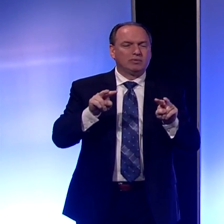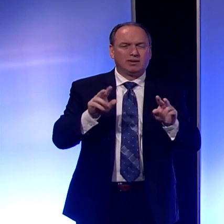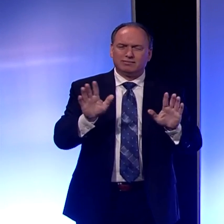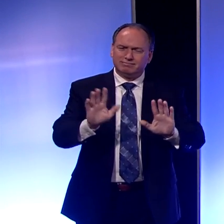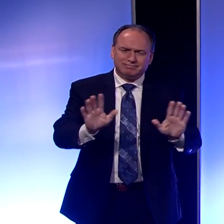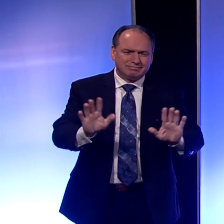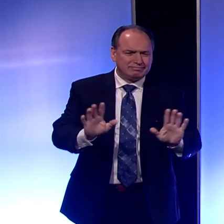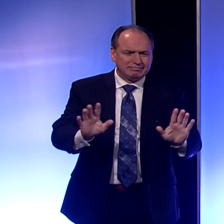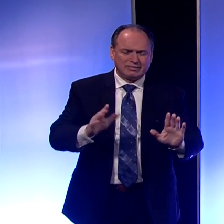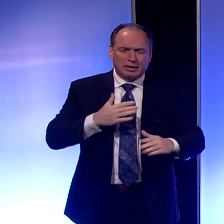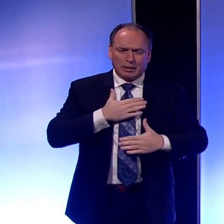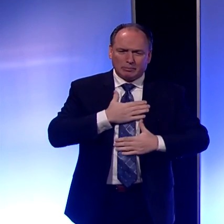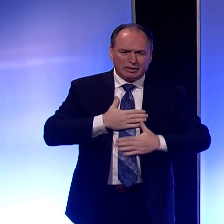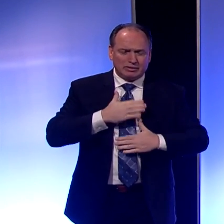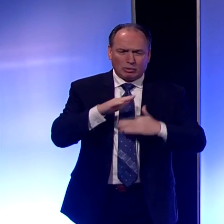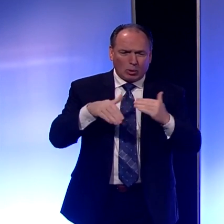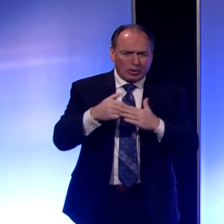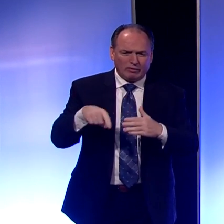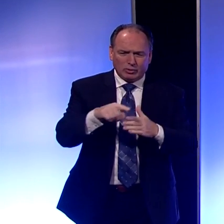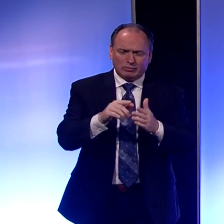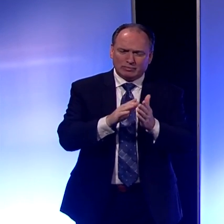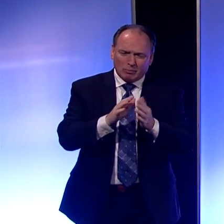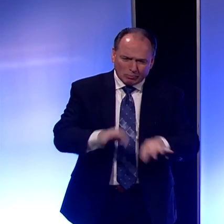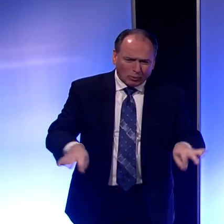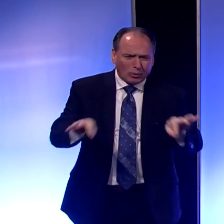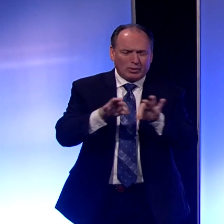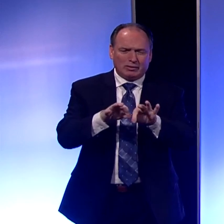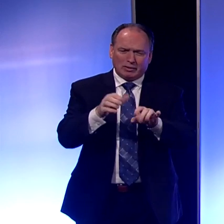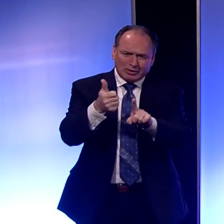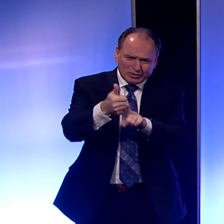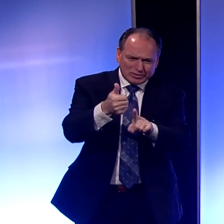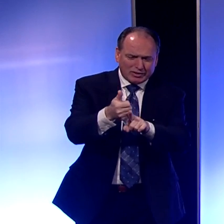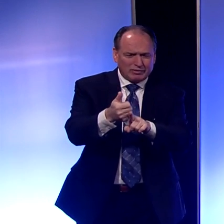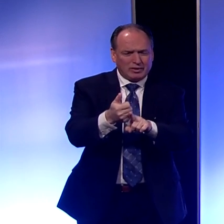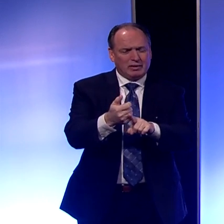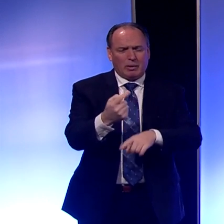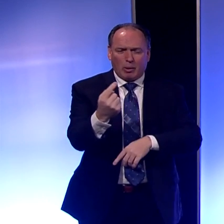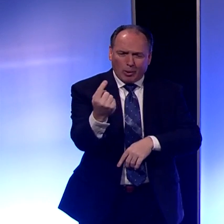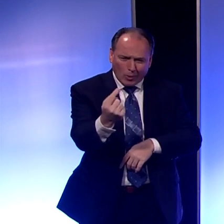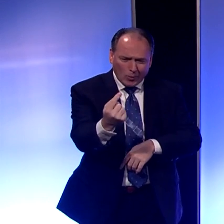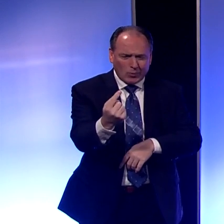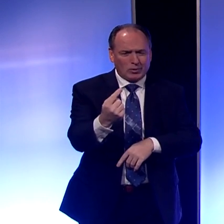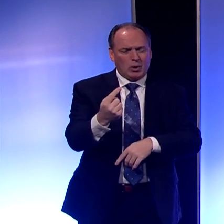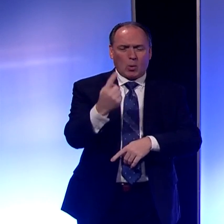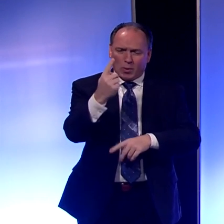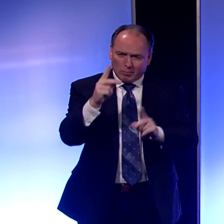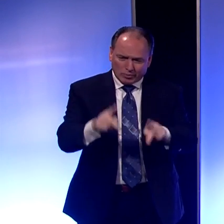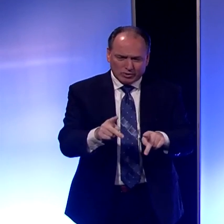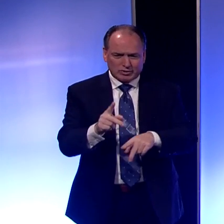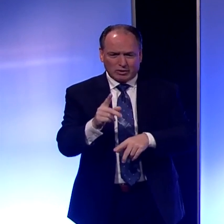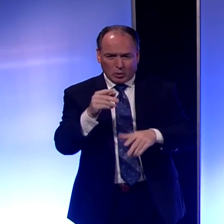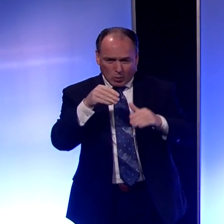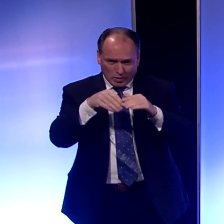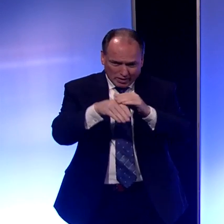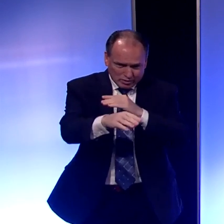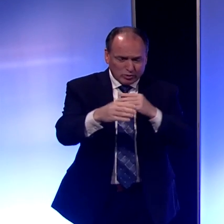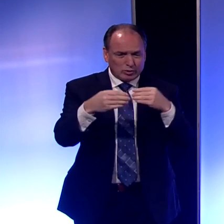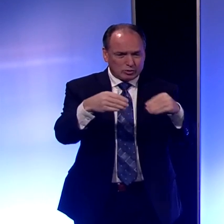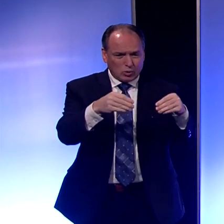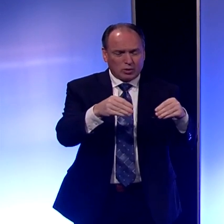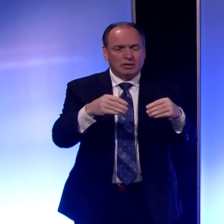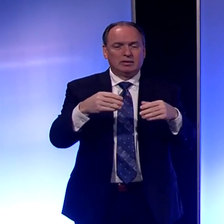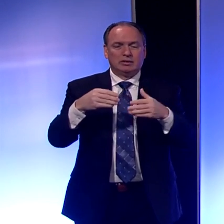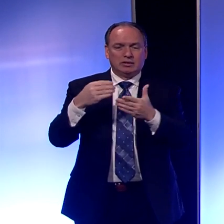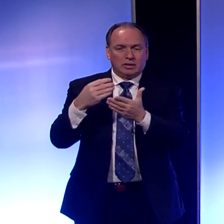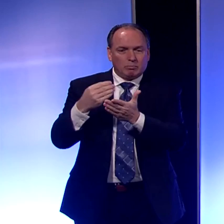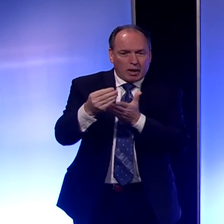Please, I urge all of you, when possible, to have only one person in your family go into the store to do the